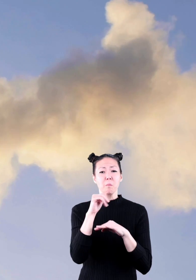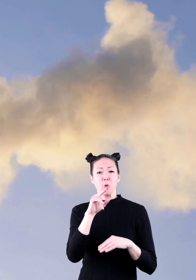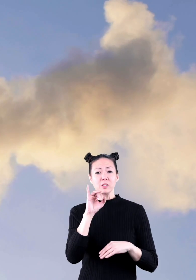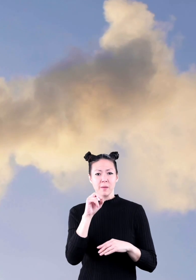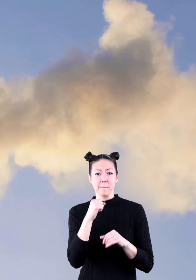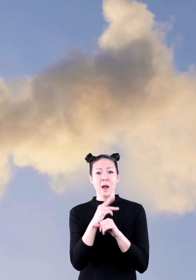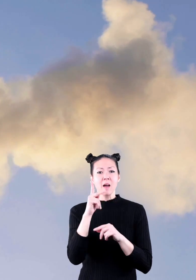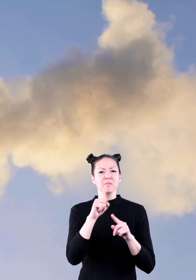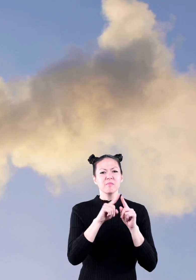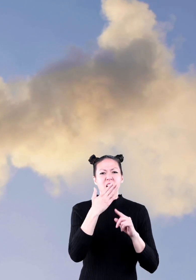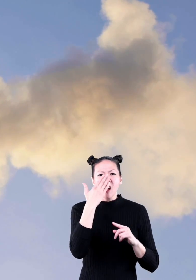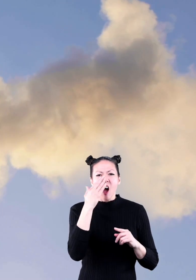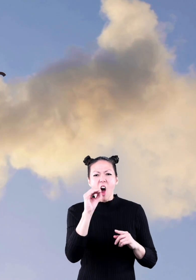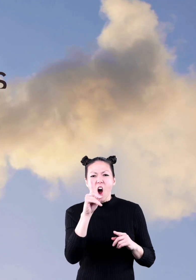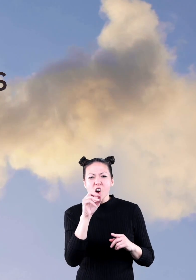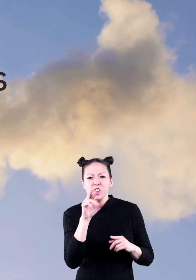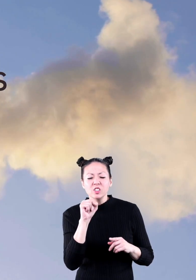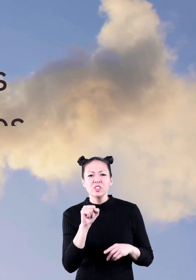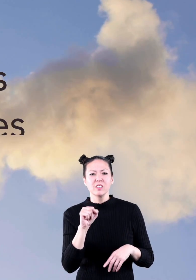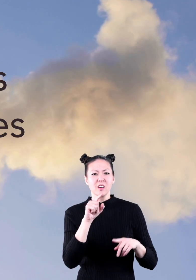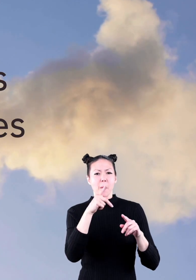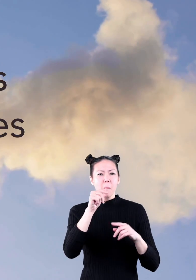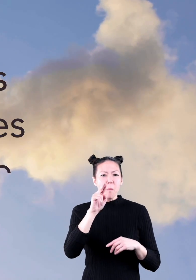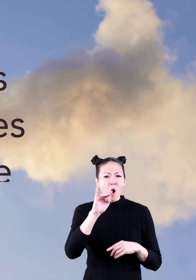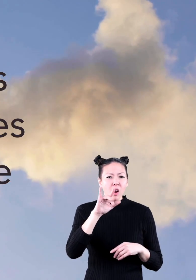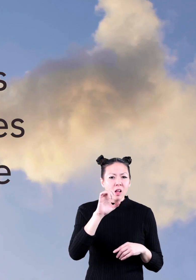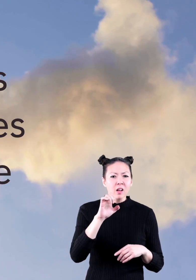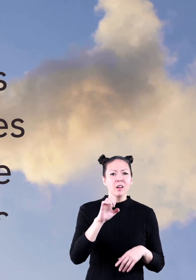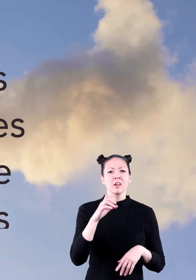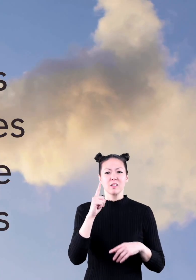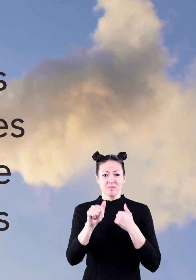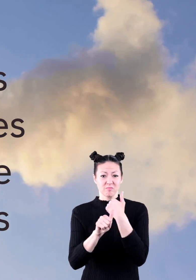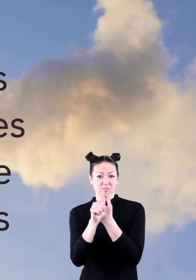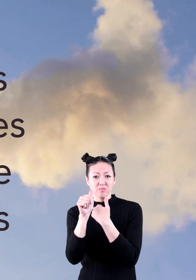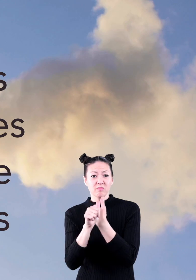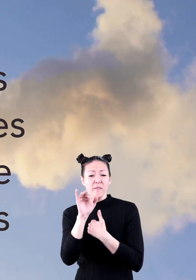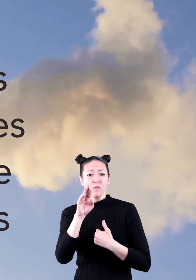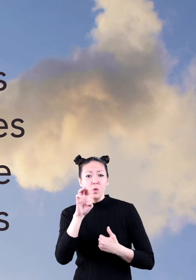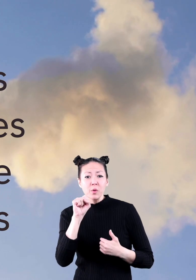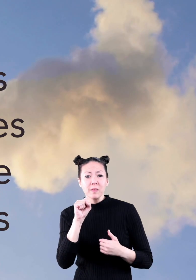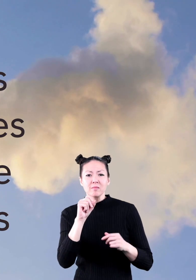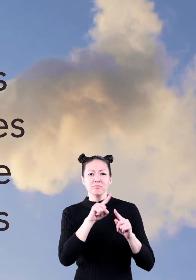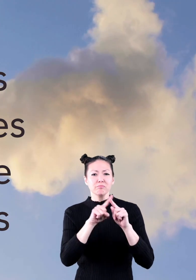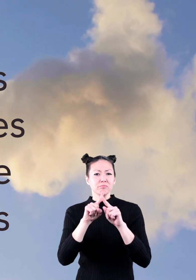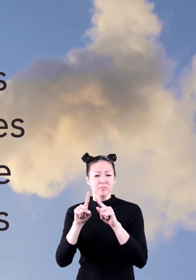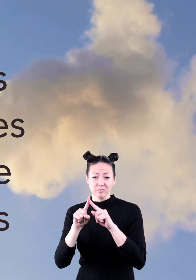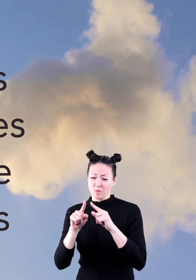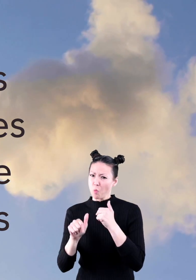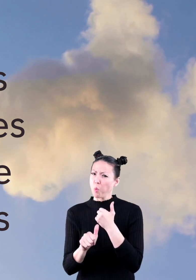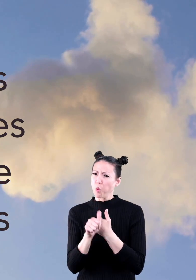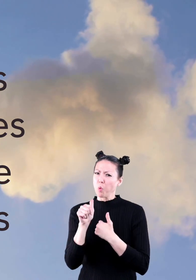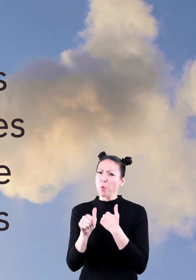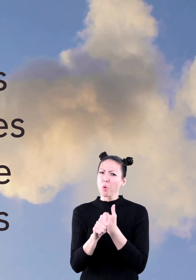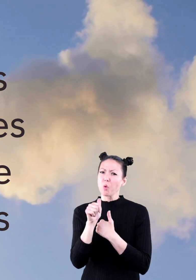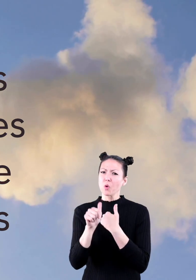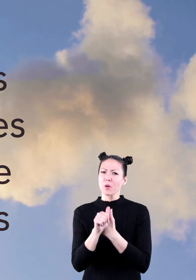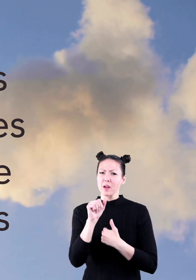made up of odors, particles, smoke, fumes, and other substances which can be harmful for all living